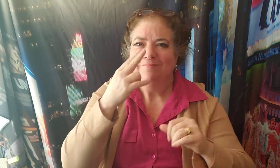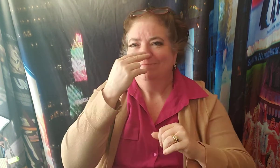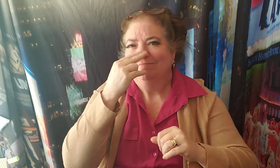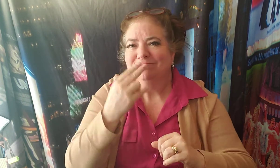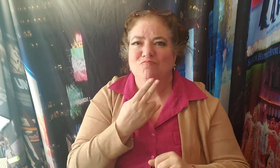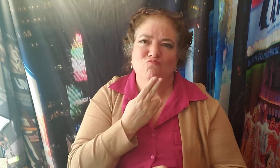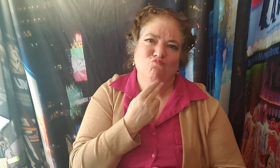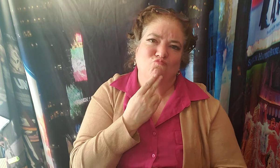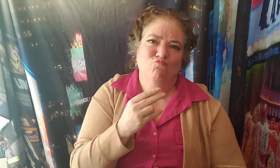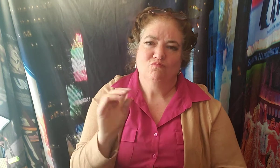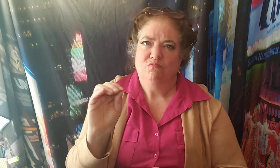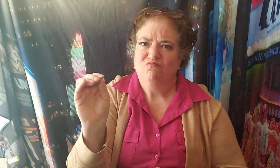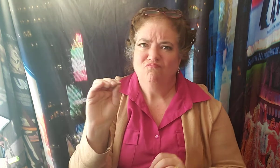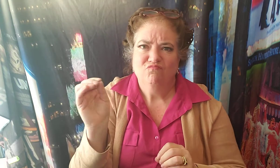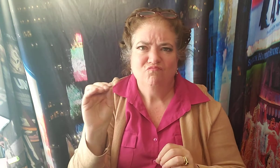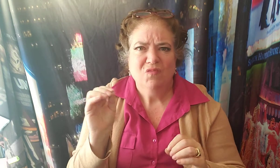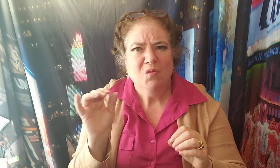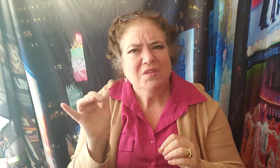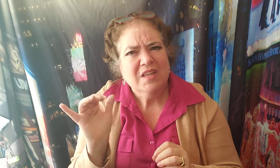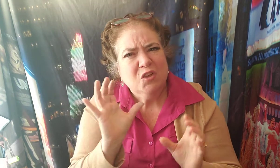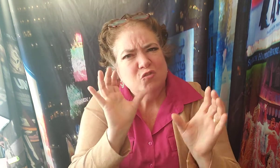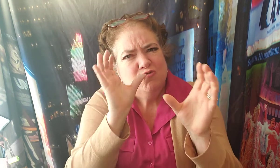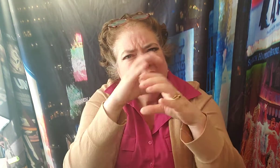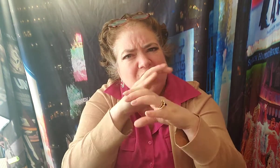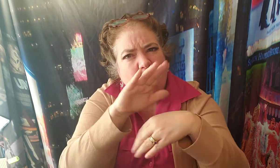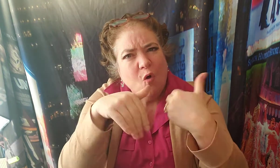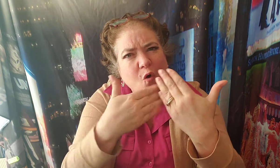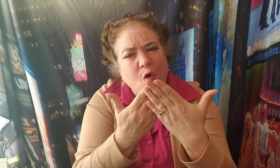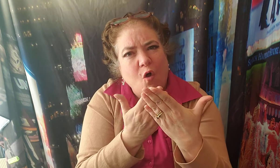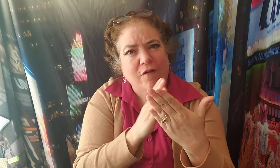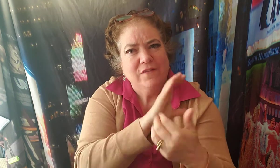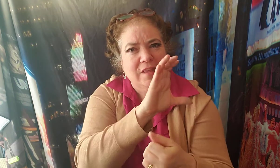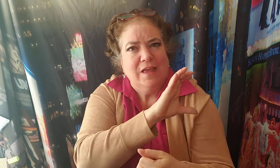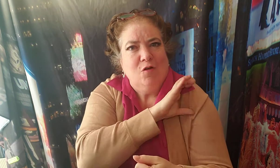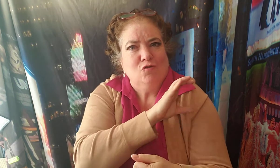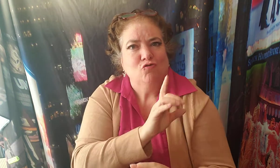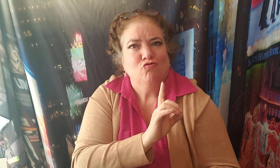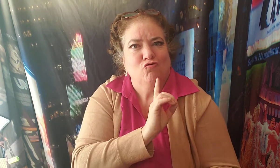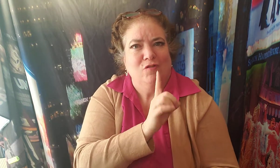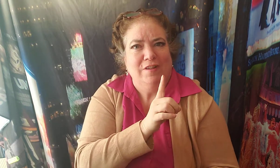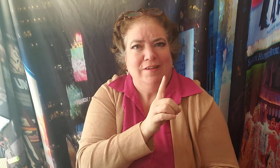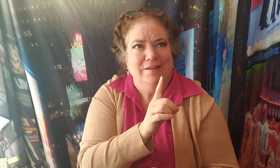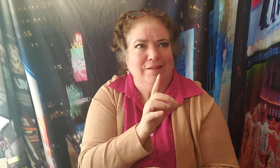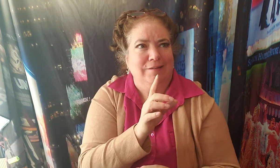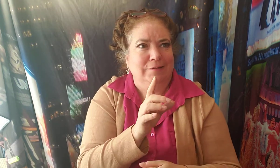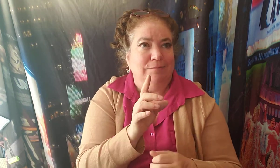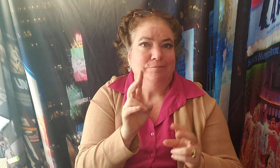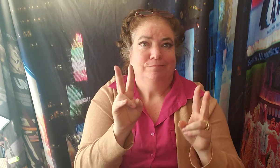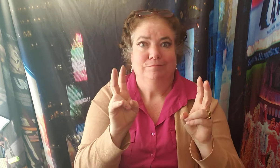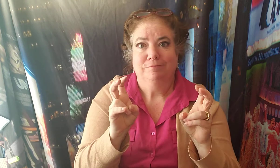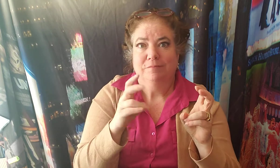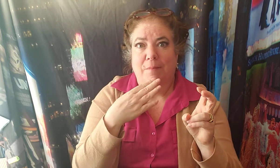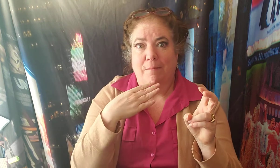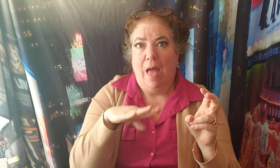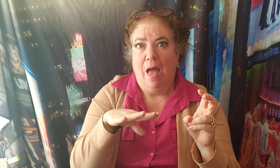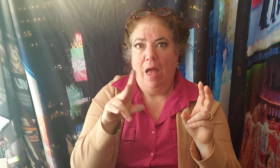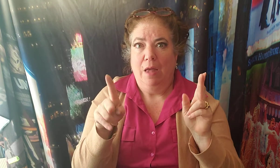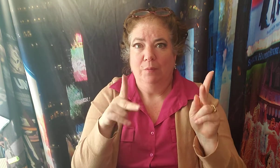enterprise. None of the characters have even a bowing acquaintance with decency. You know, if you look at the